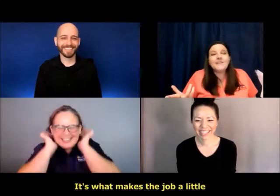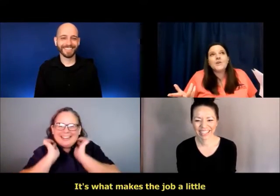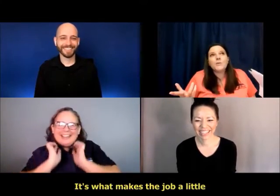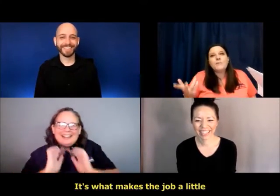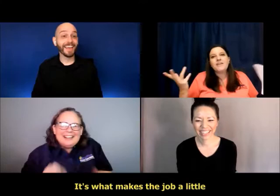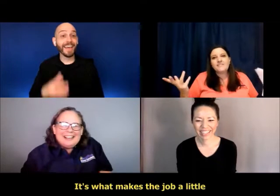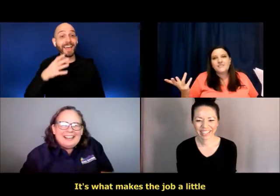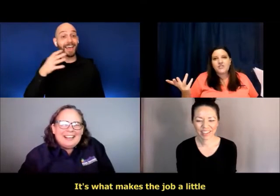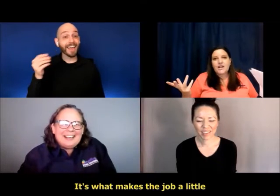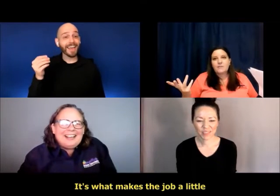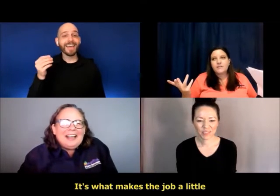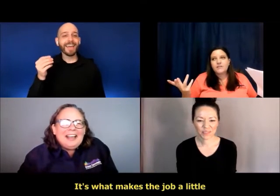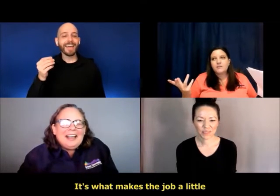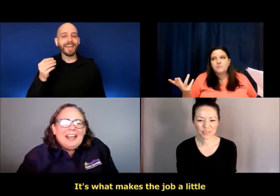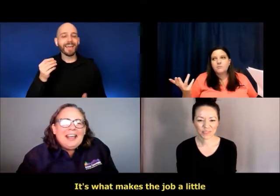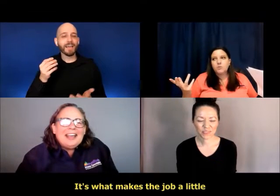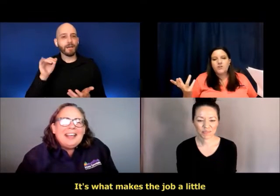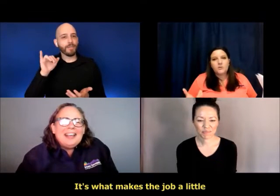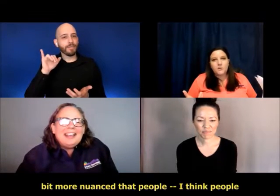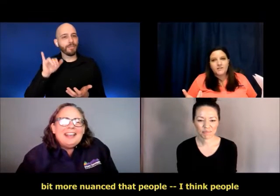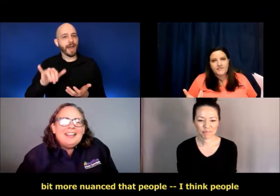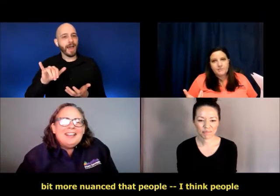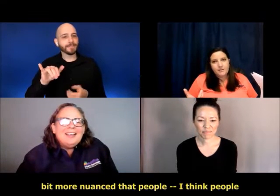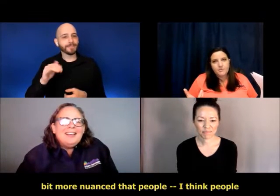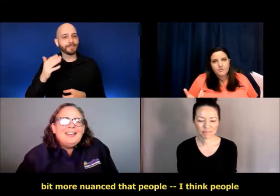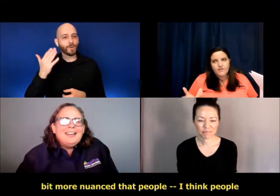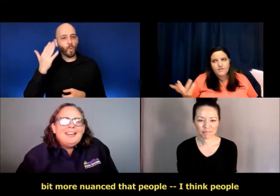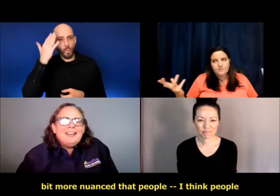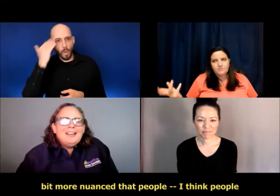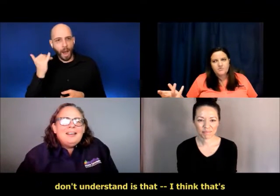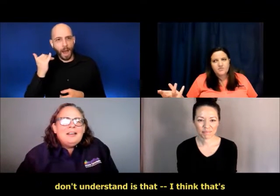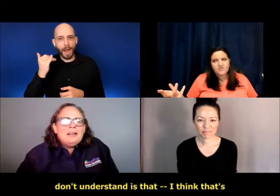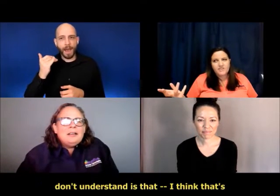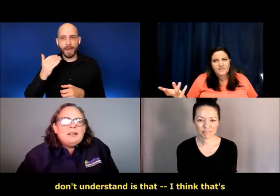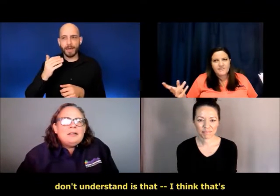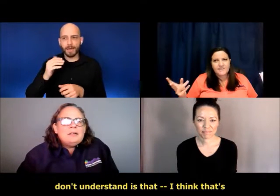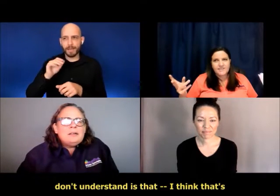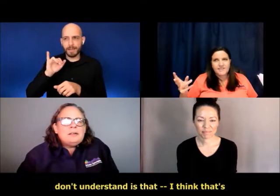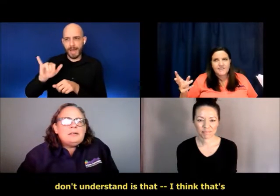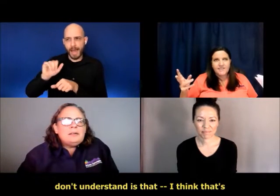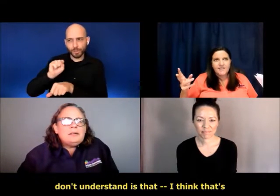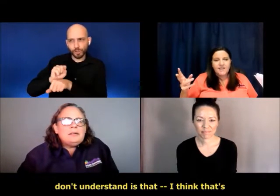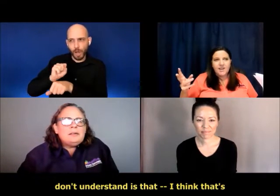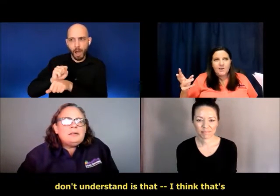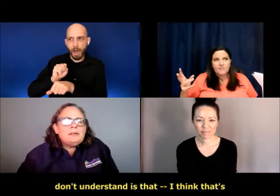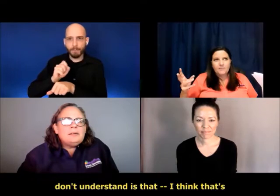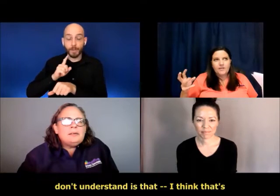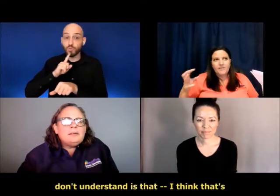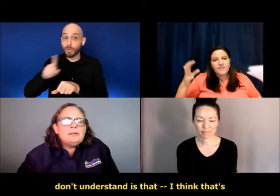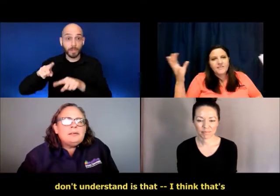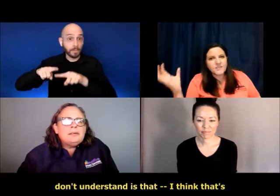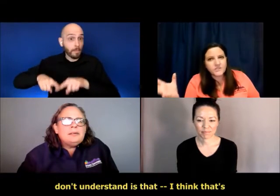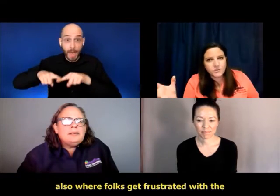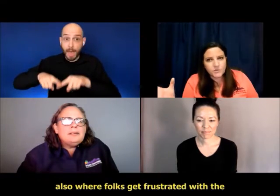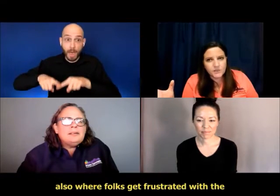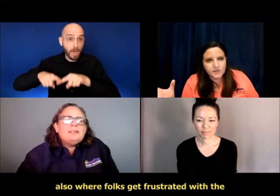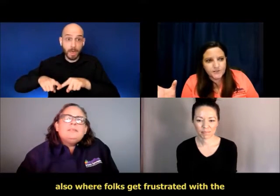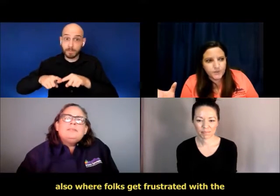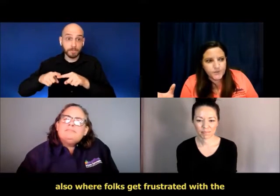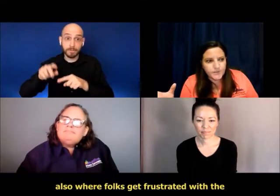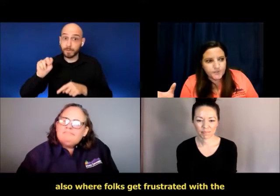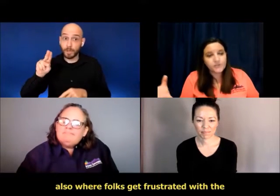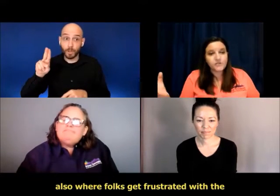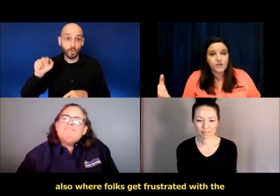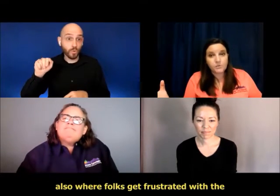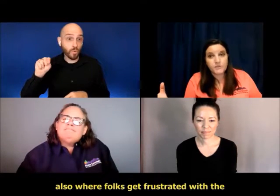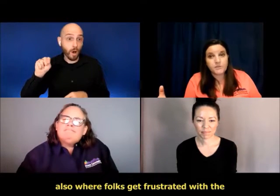And it's what makes the job a little bit more nuanced that people, I think people don't understand is that, um, I think that's also where